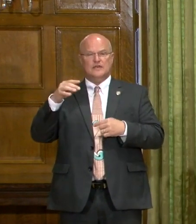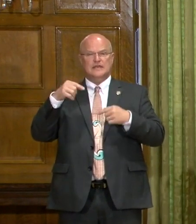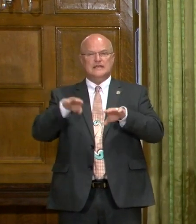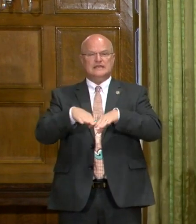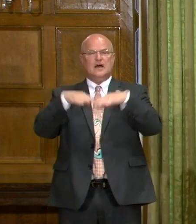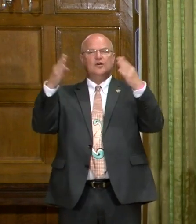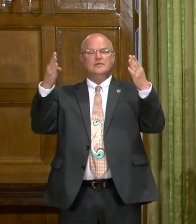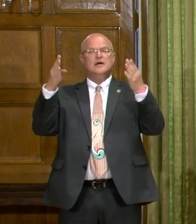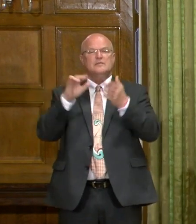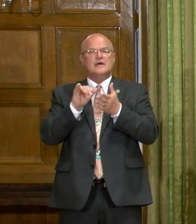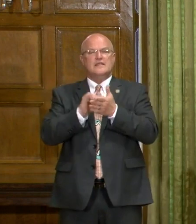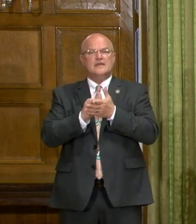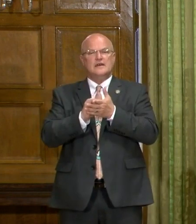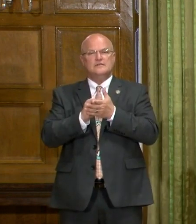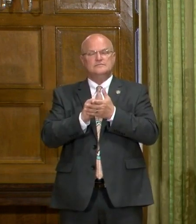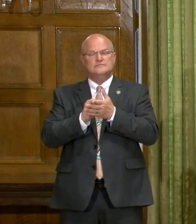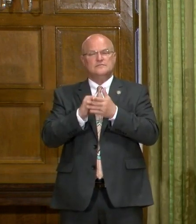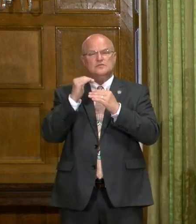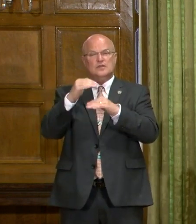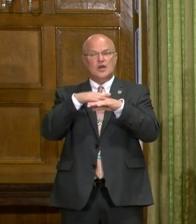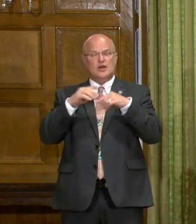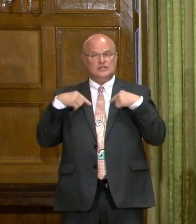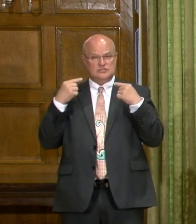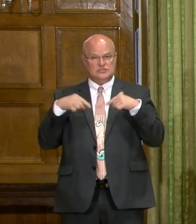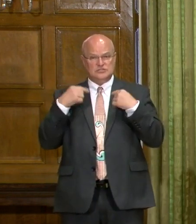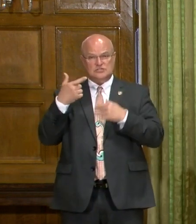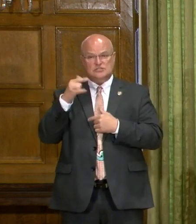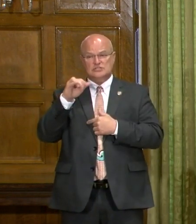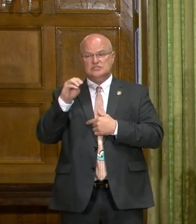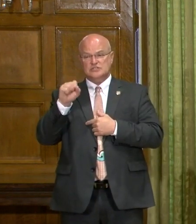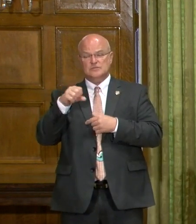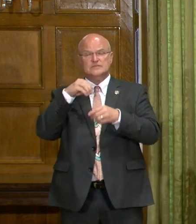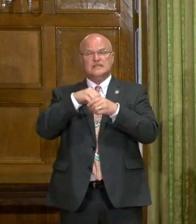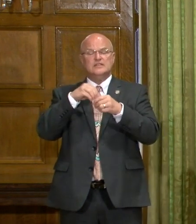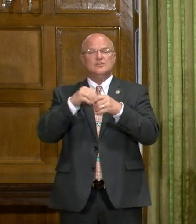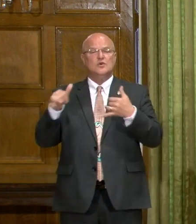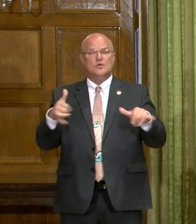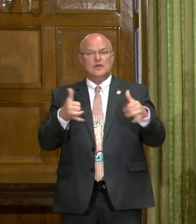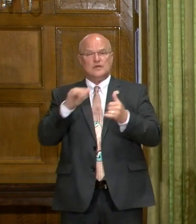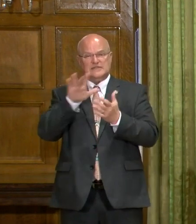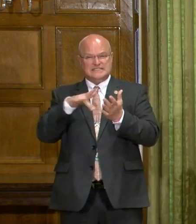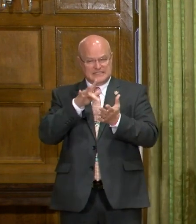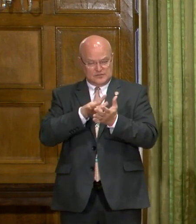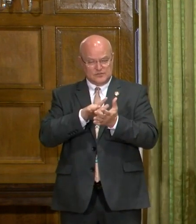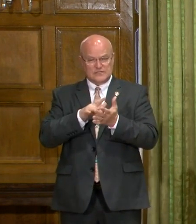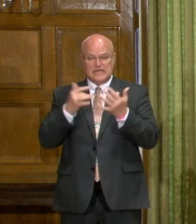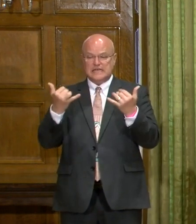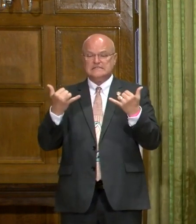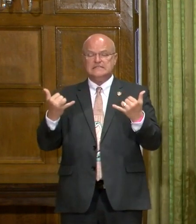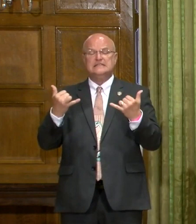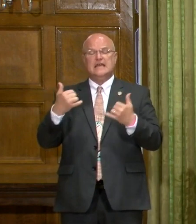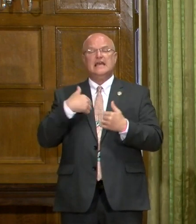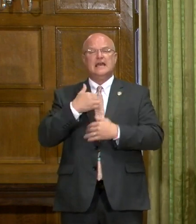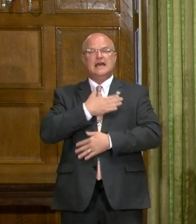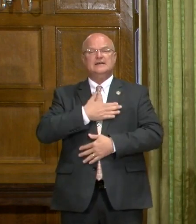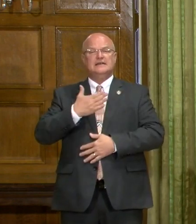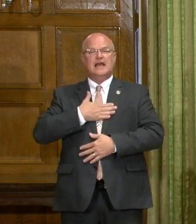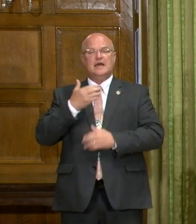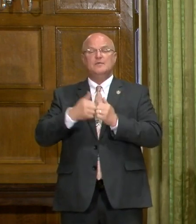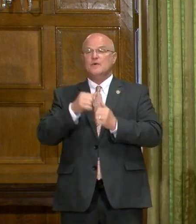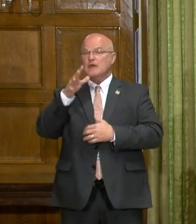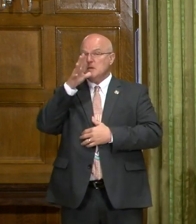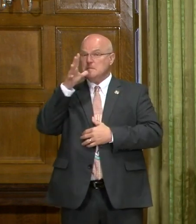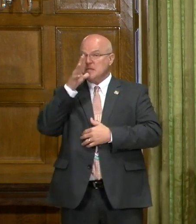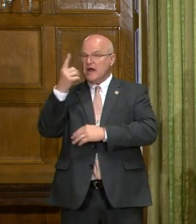announced that we'll be lifting the restrictions on gyms and indoor recreational facilities. And today I'm very pleased with